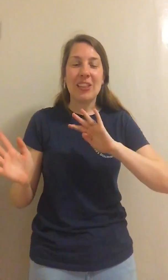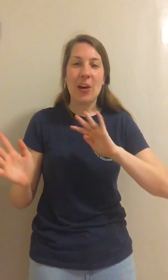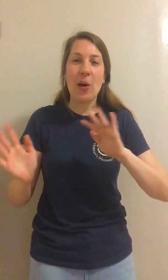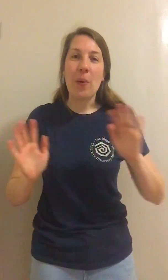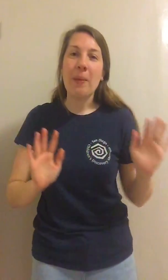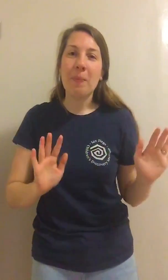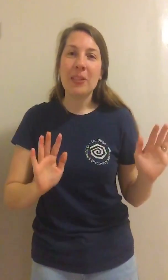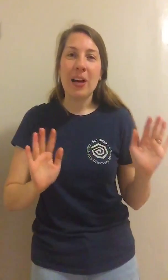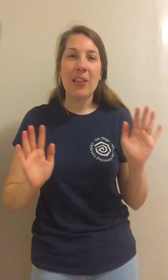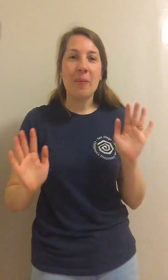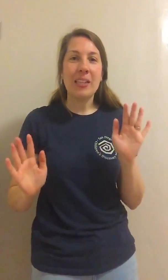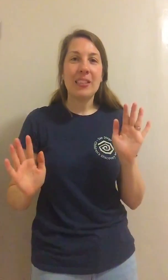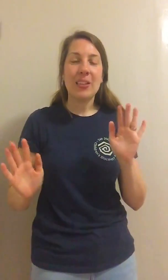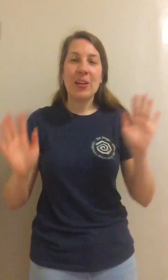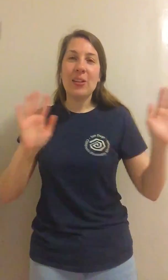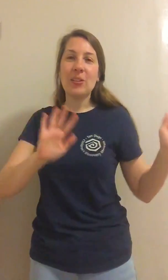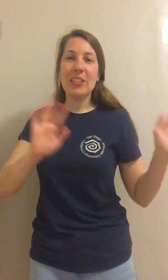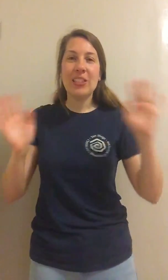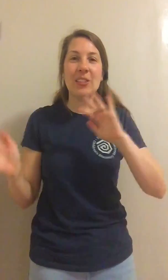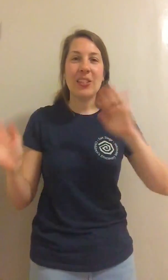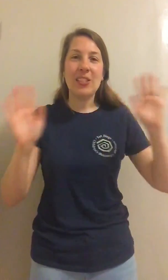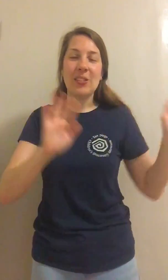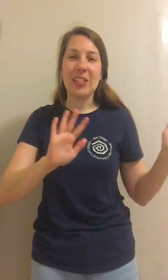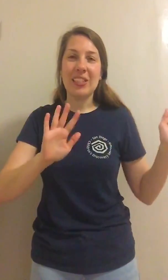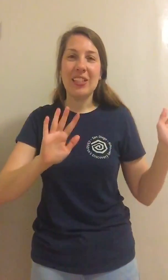The wipers on the bus go swish, swish, swish,